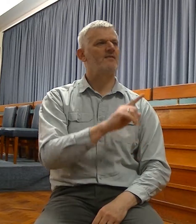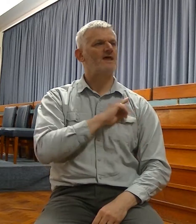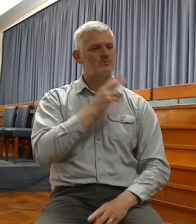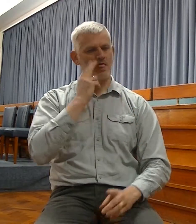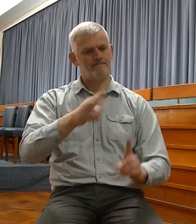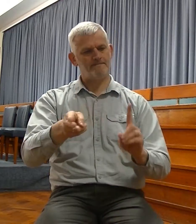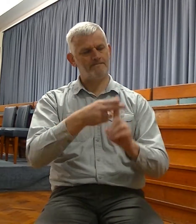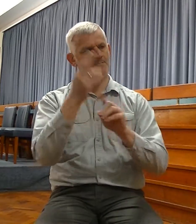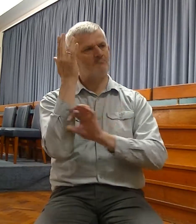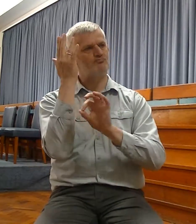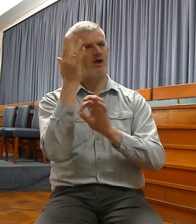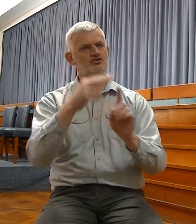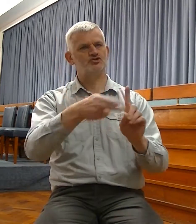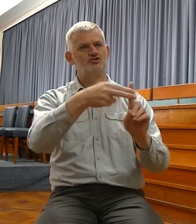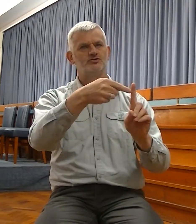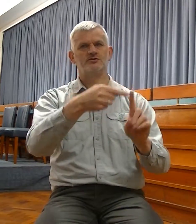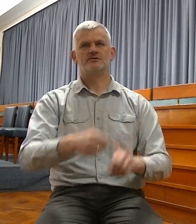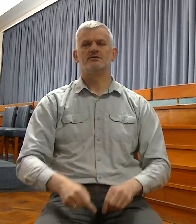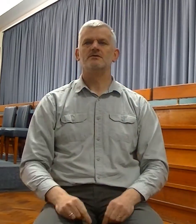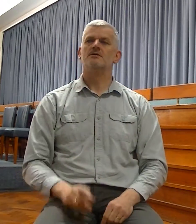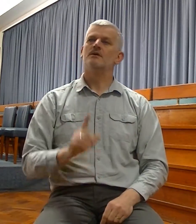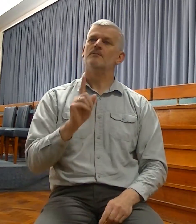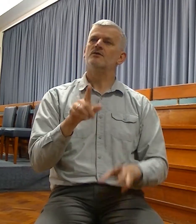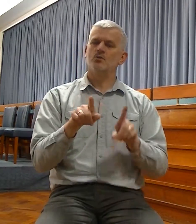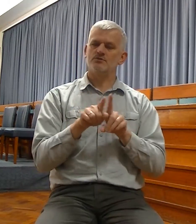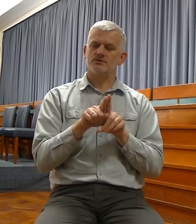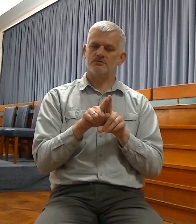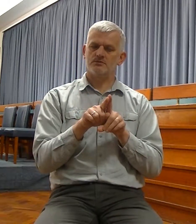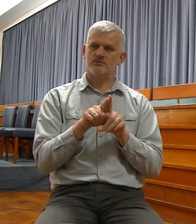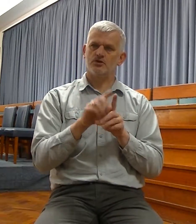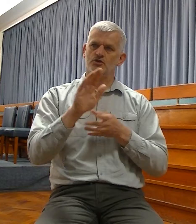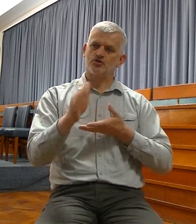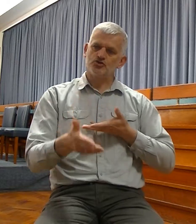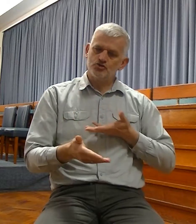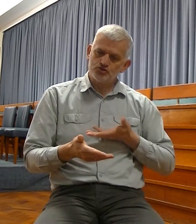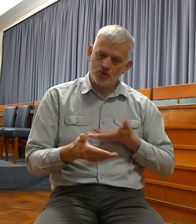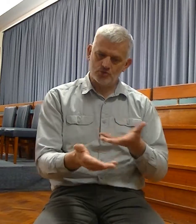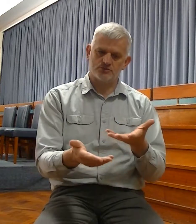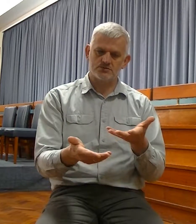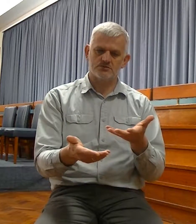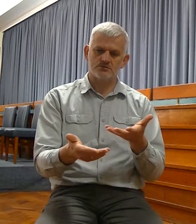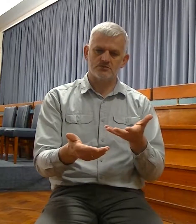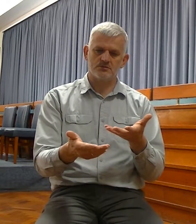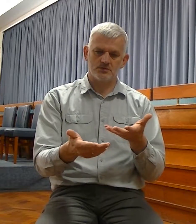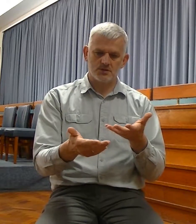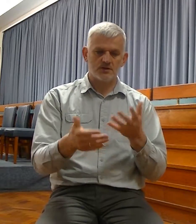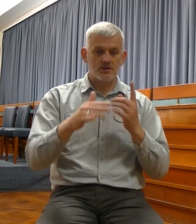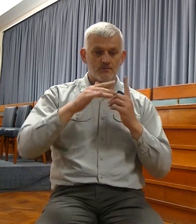also, of course, it signifies his descent, according to prophecy, from King David.